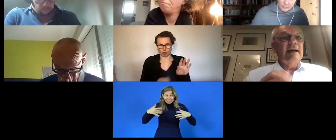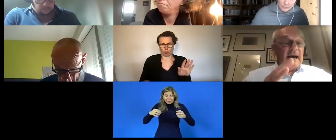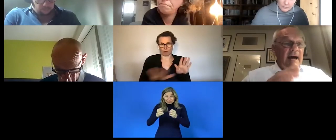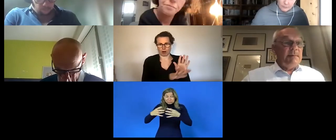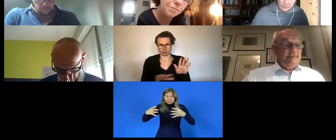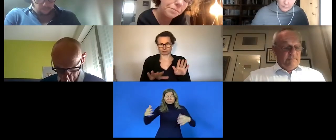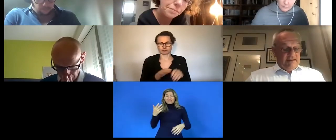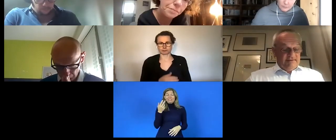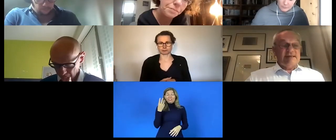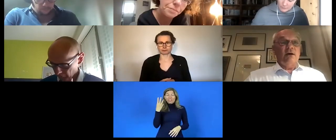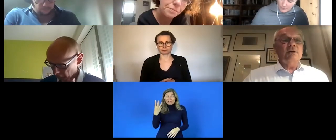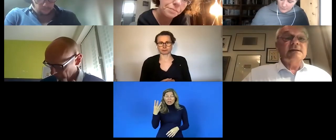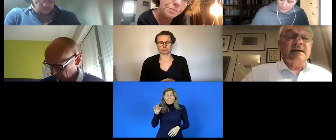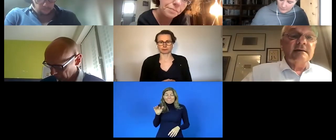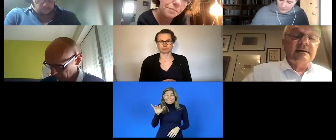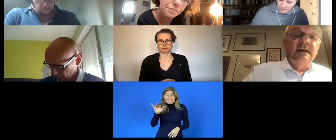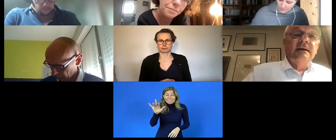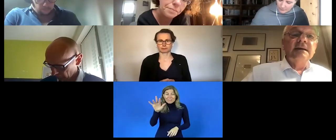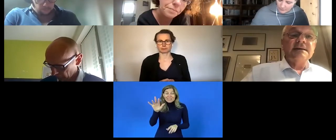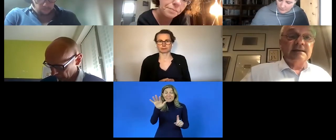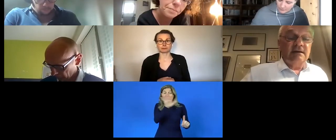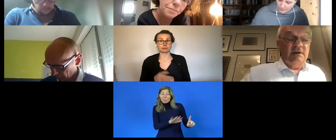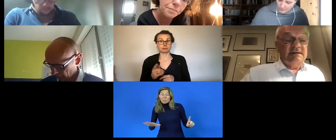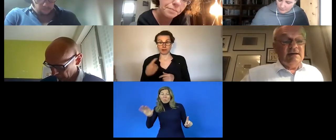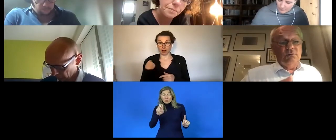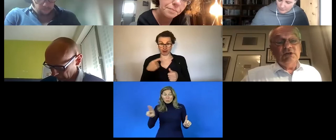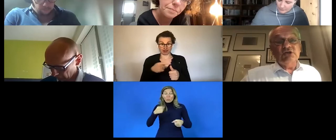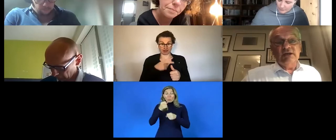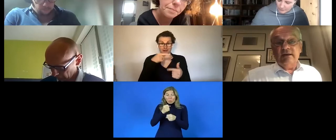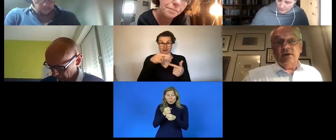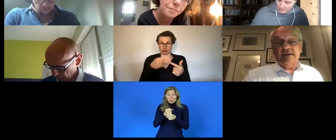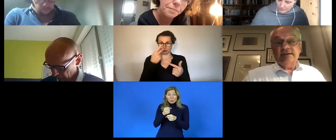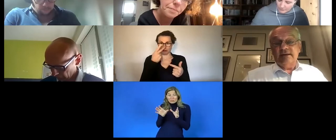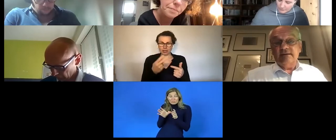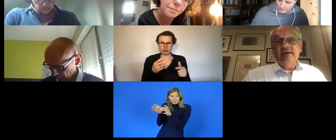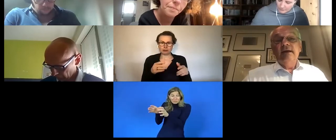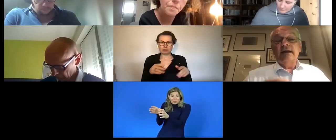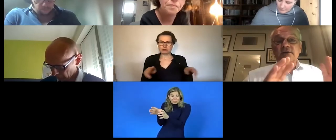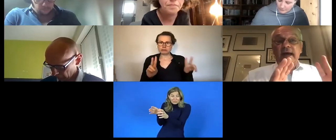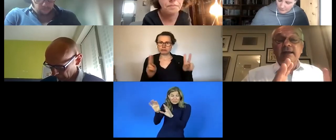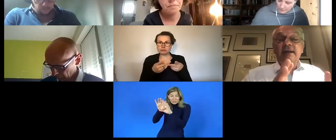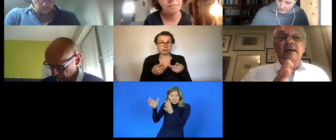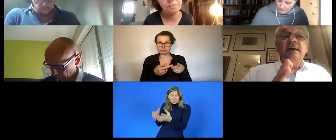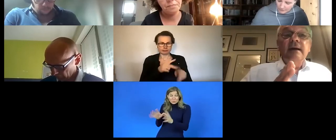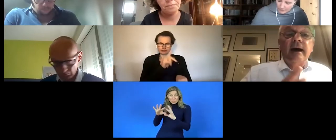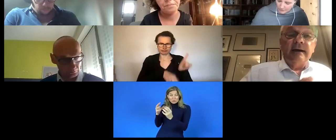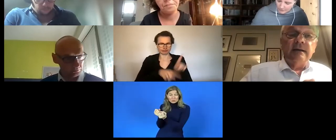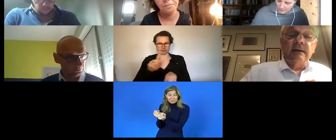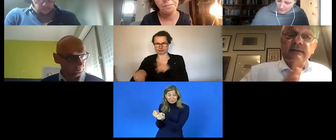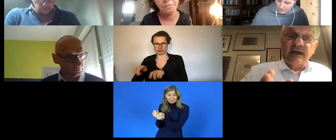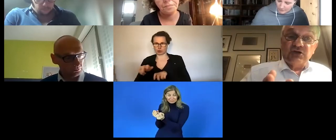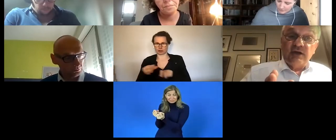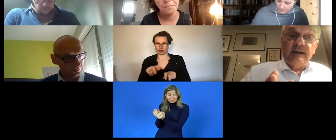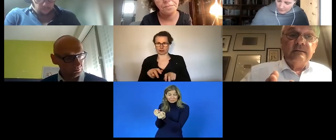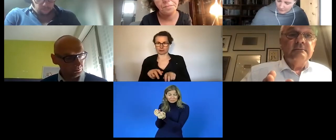million people in europe across europe work in those sheltered workshops but um they are